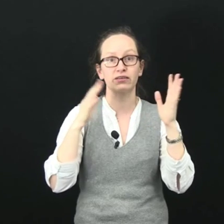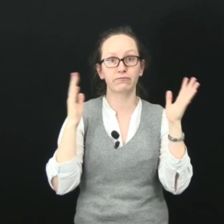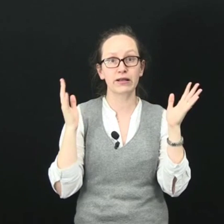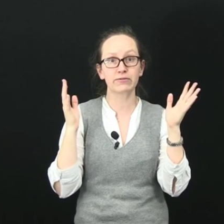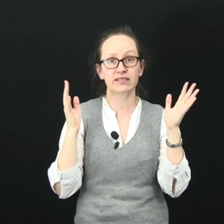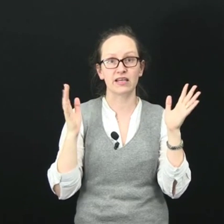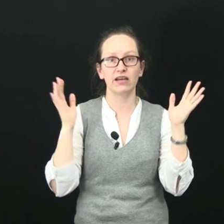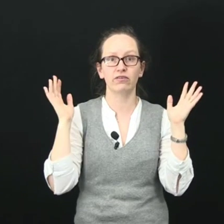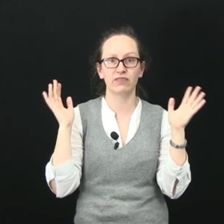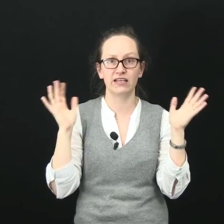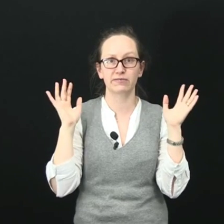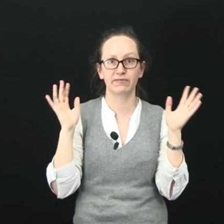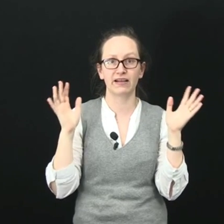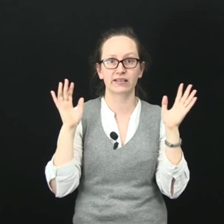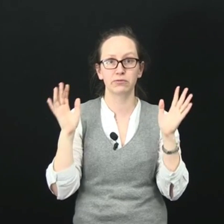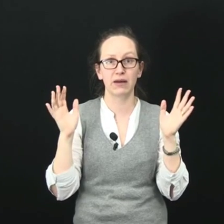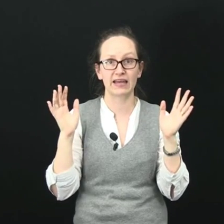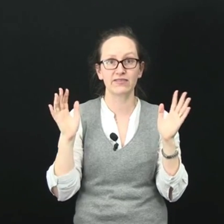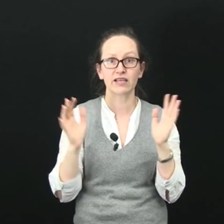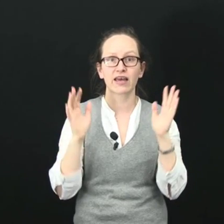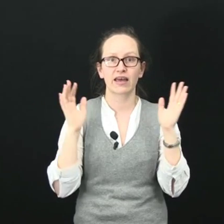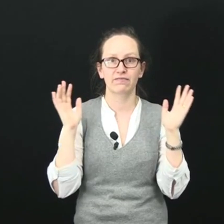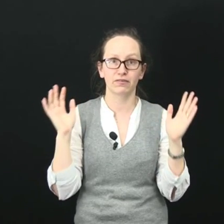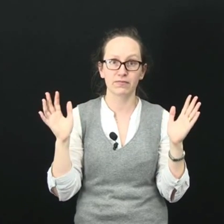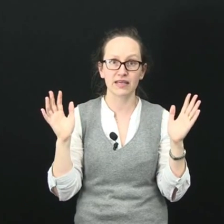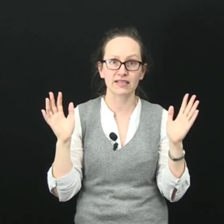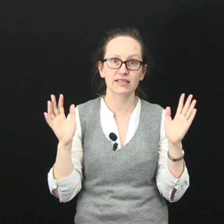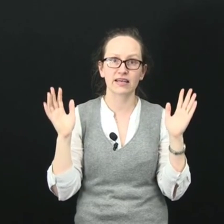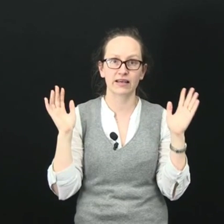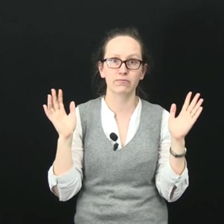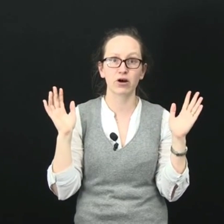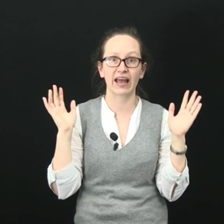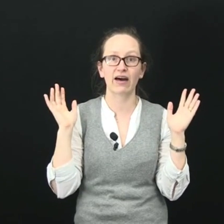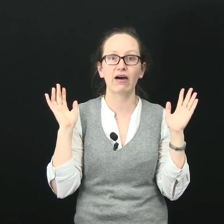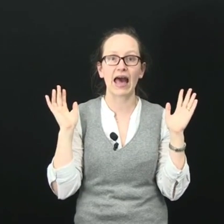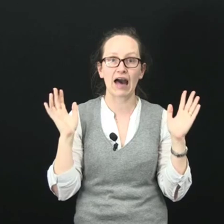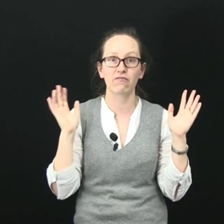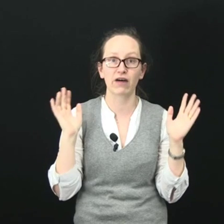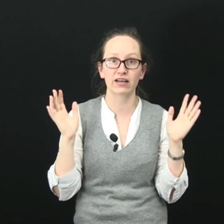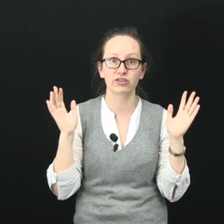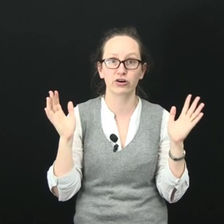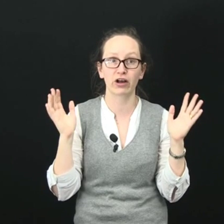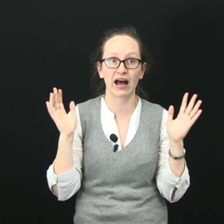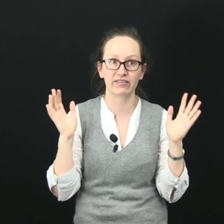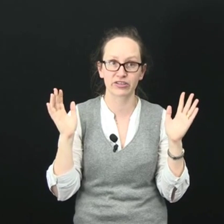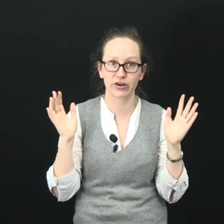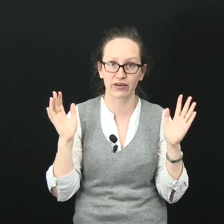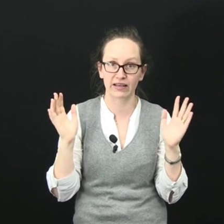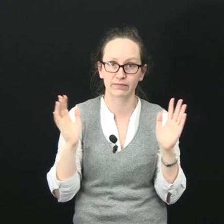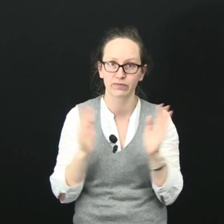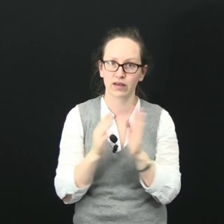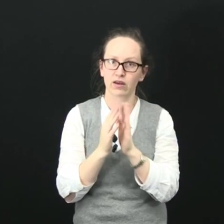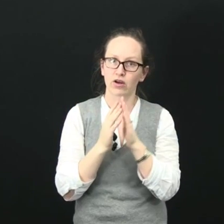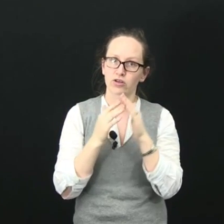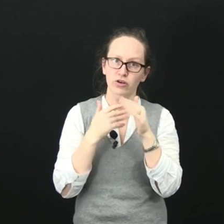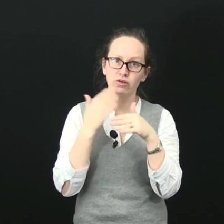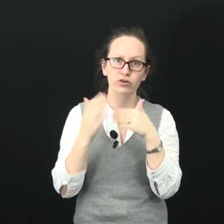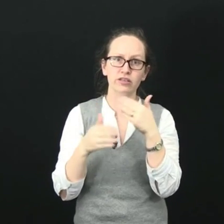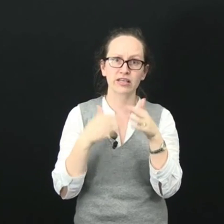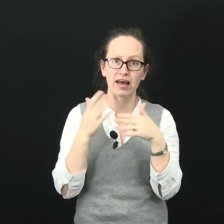the frequency of these reflected waves. And from this, it can work out how fast your car is going. So in order to